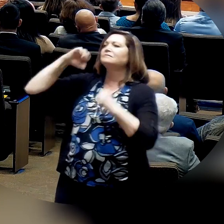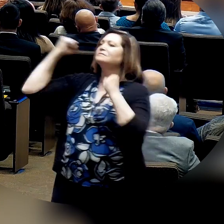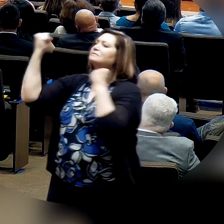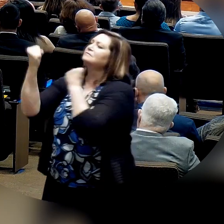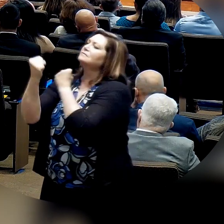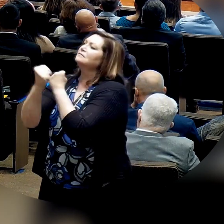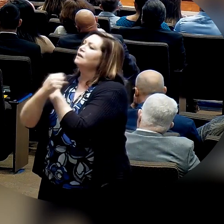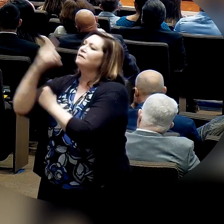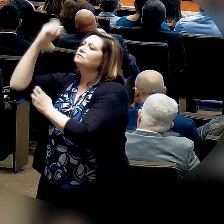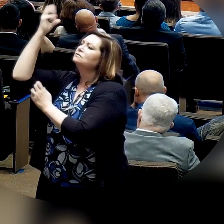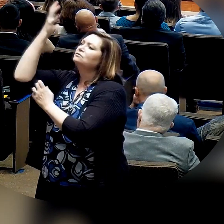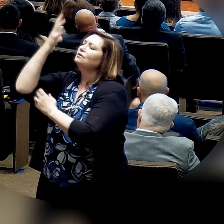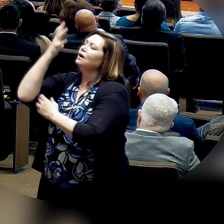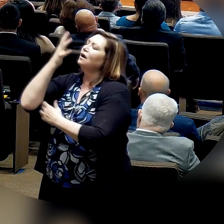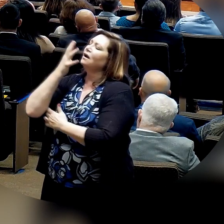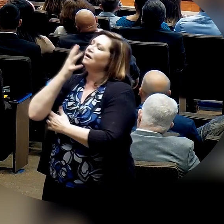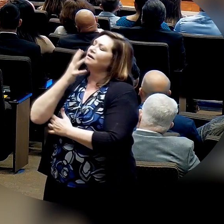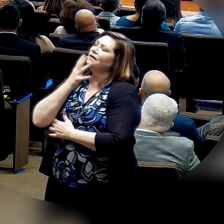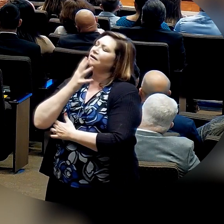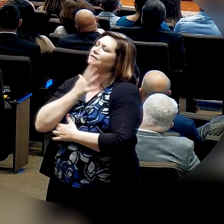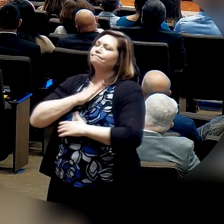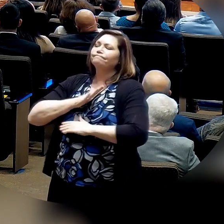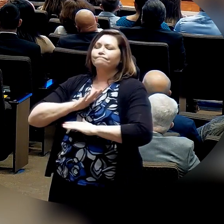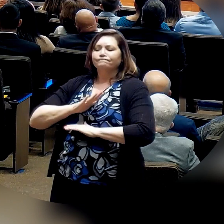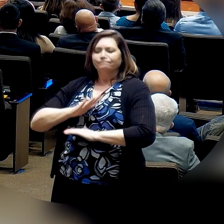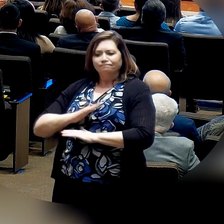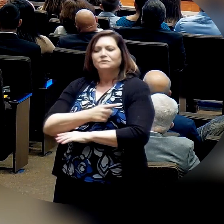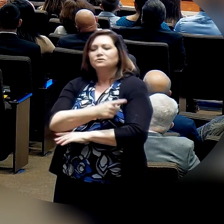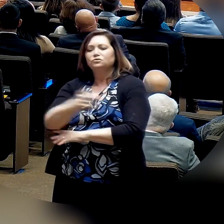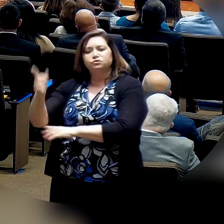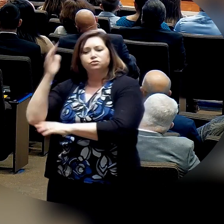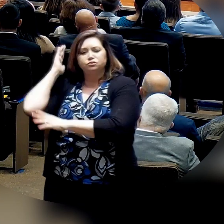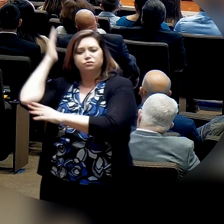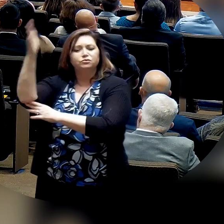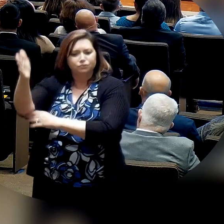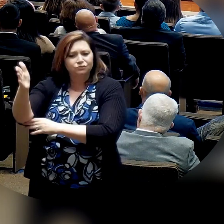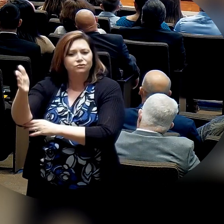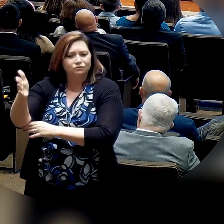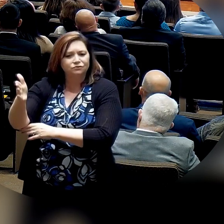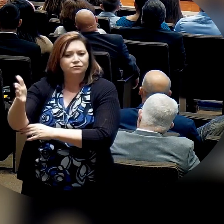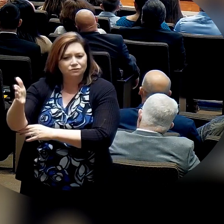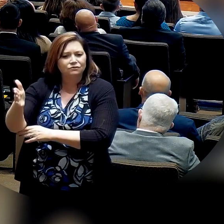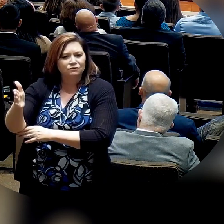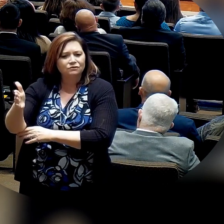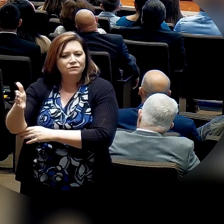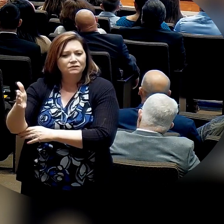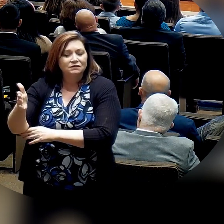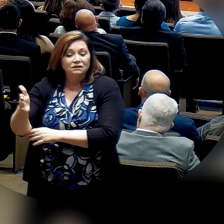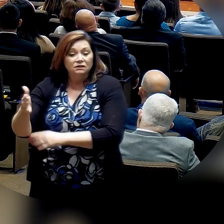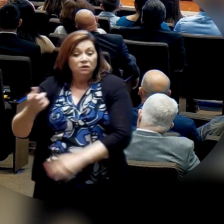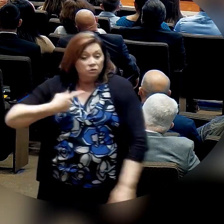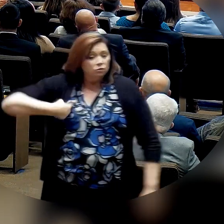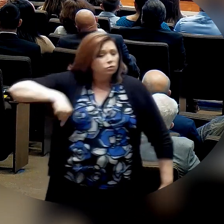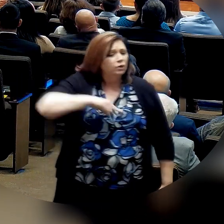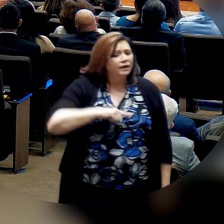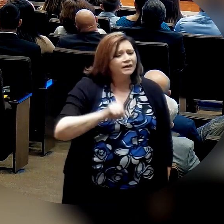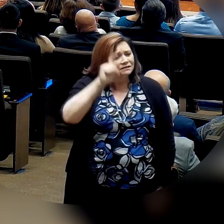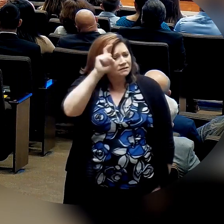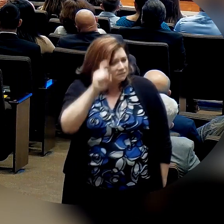glory and grace. All we need is the power of God